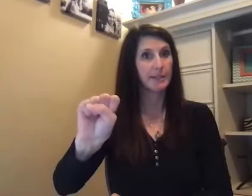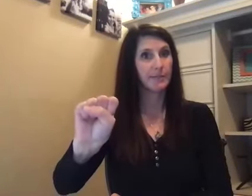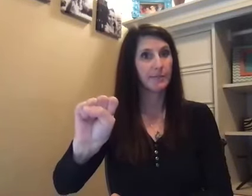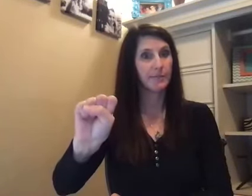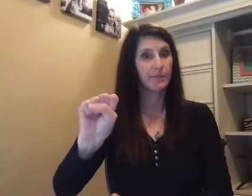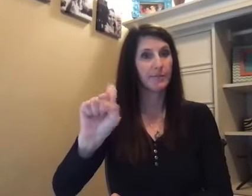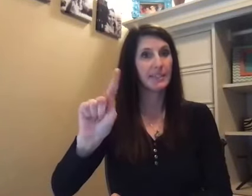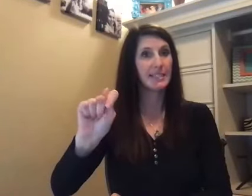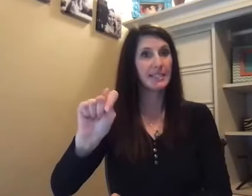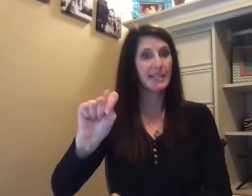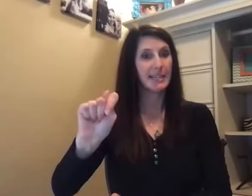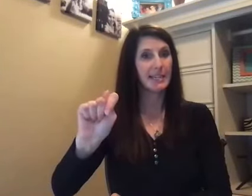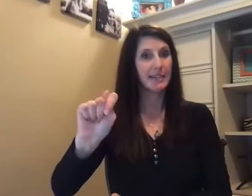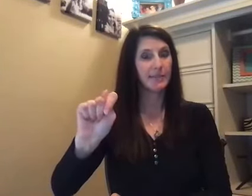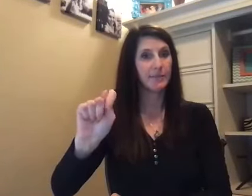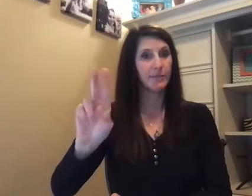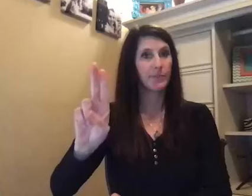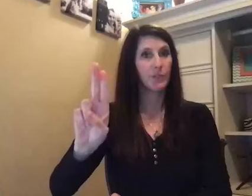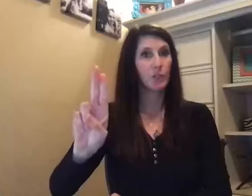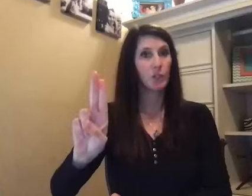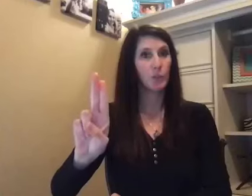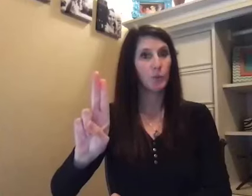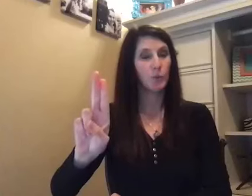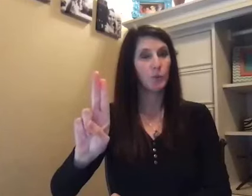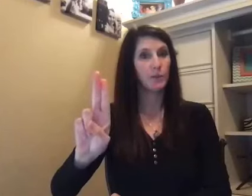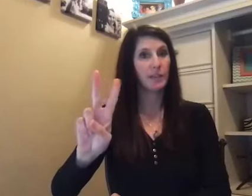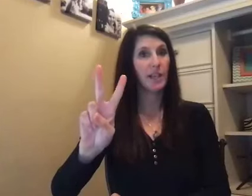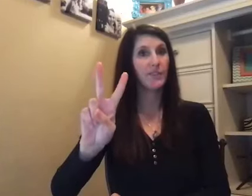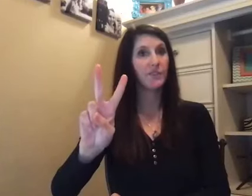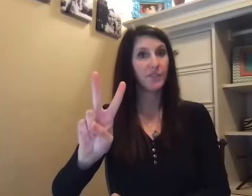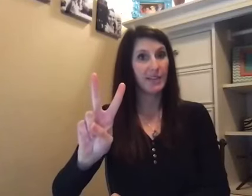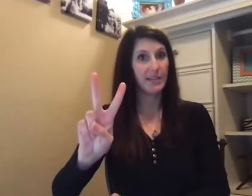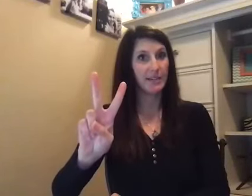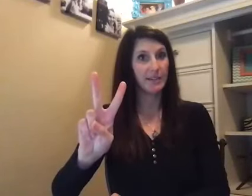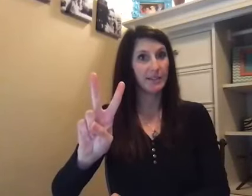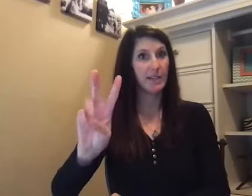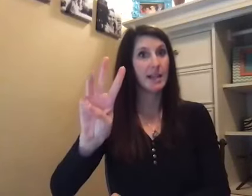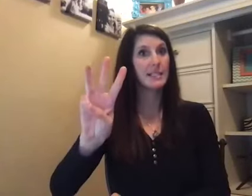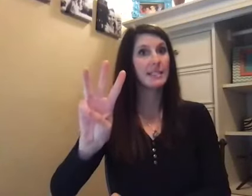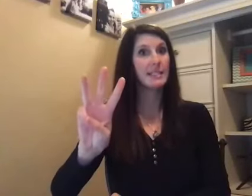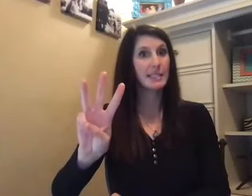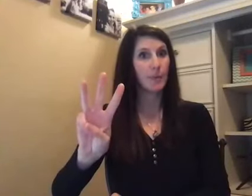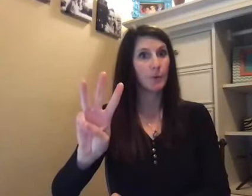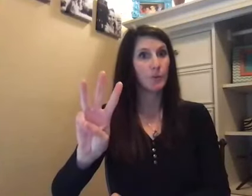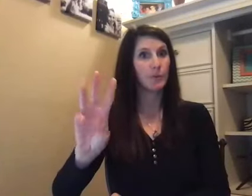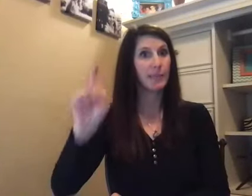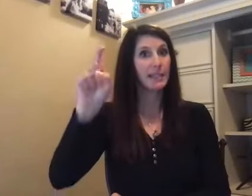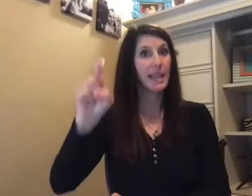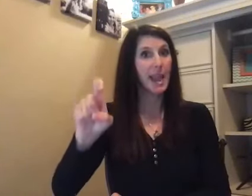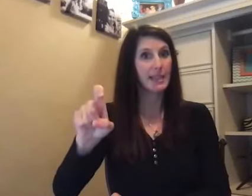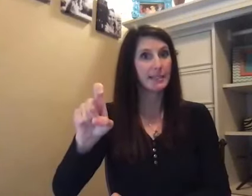T, U, B, 7, S,